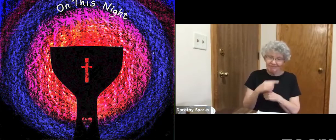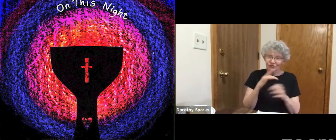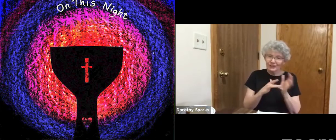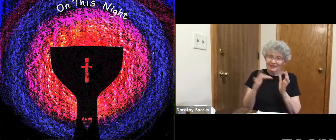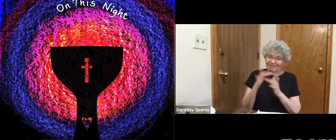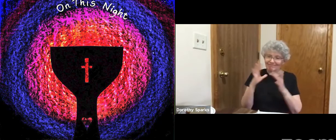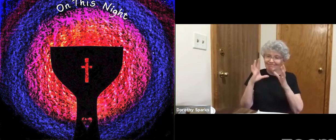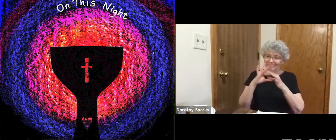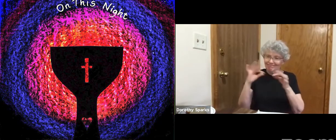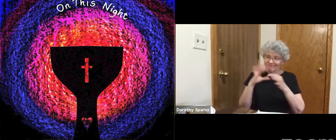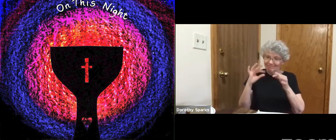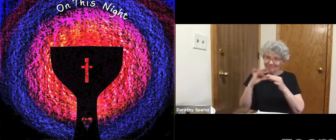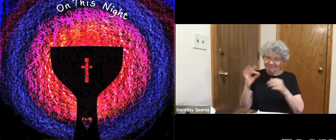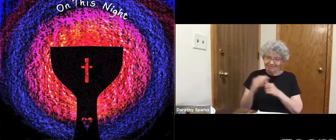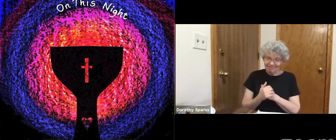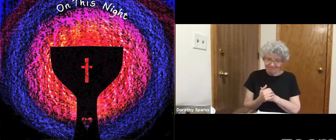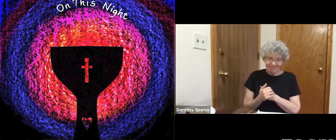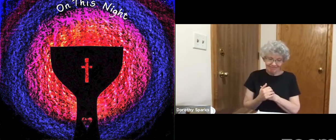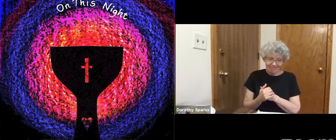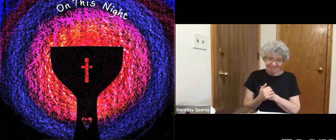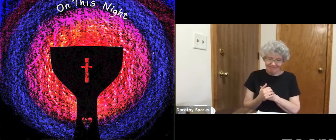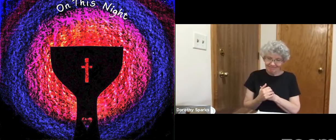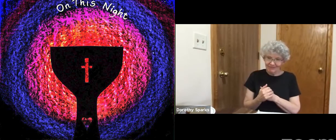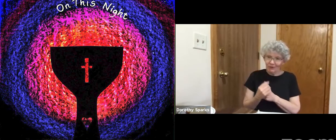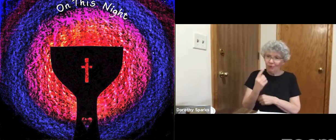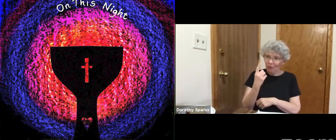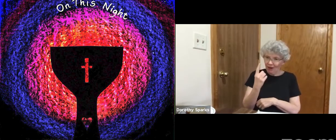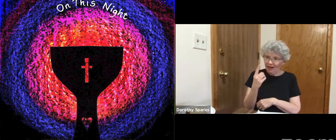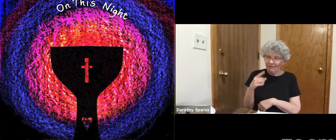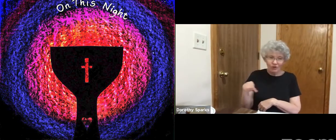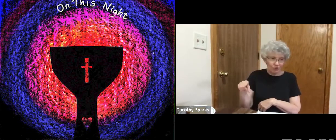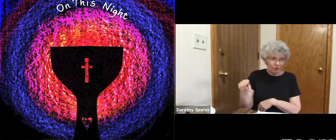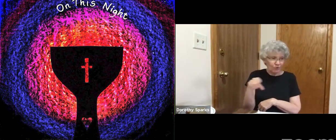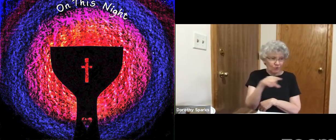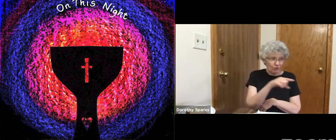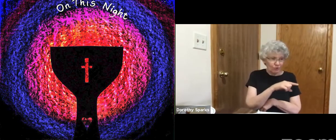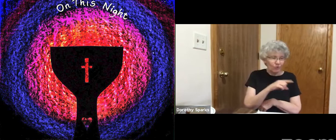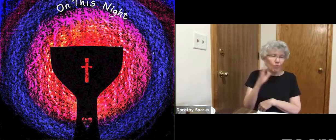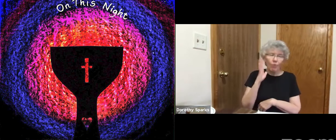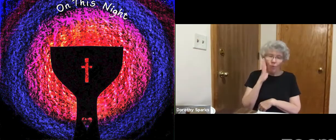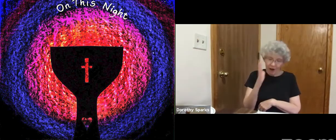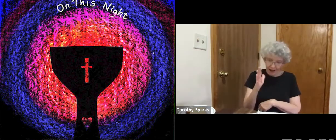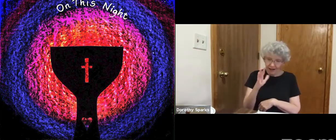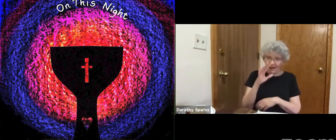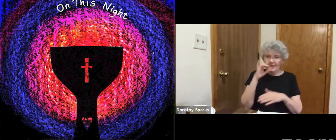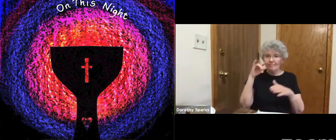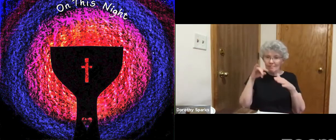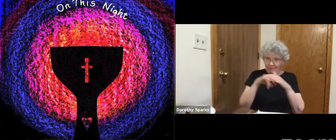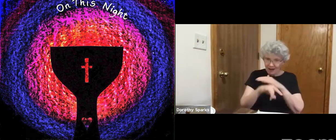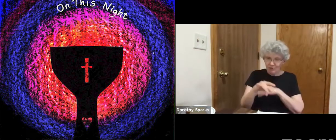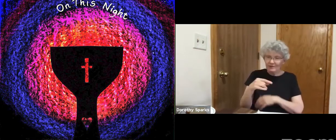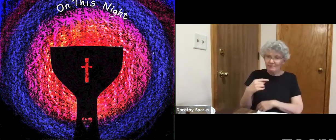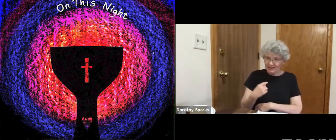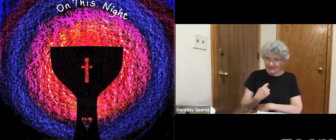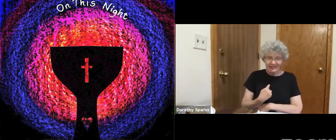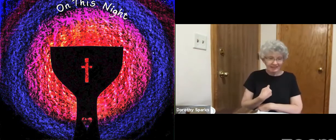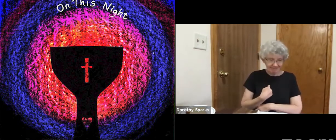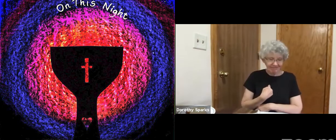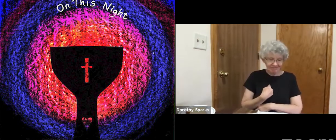Jesus said, The one who will betray me is now eating with me.